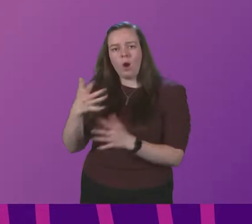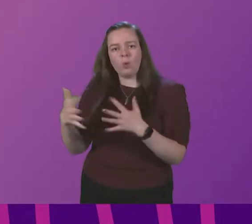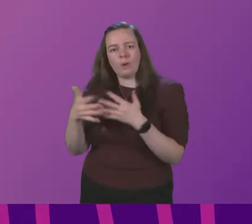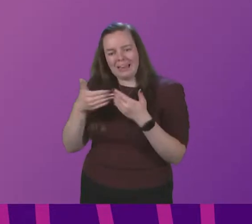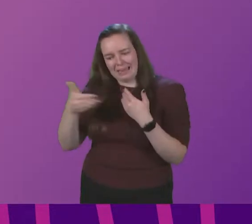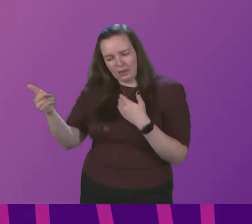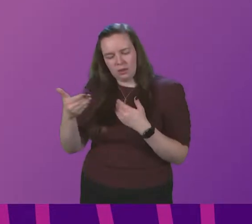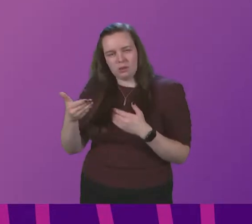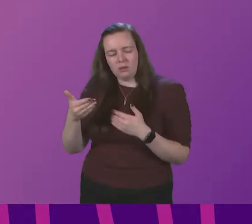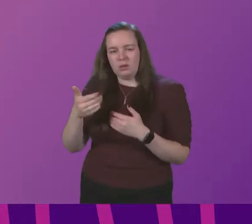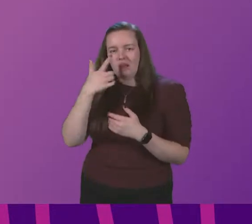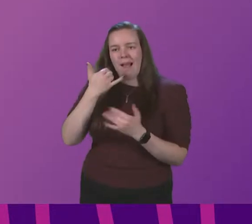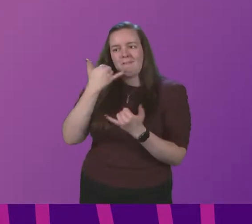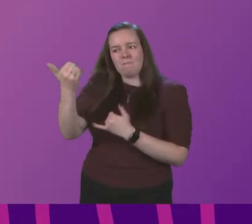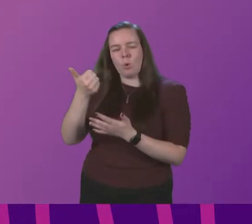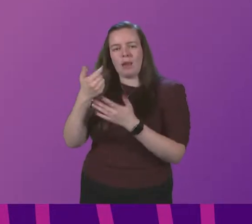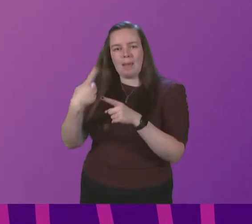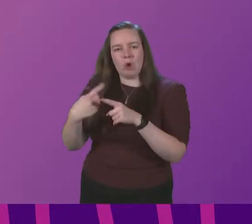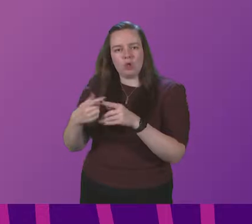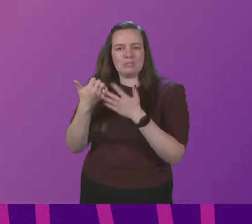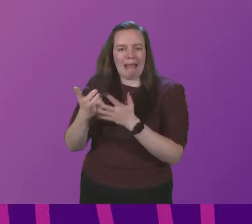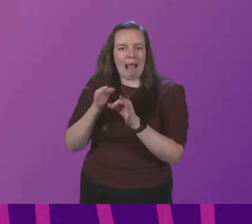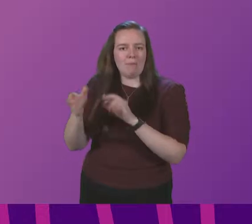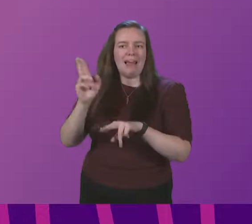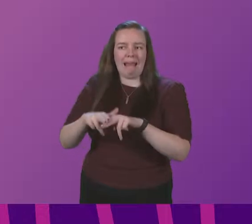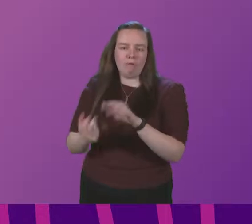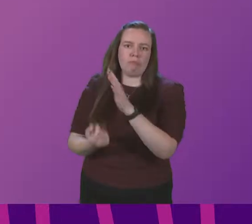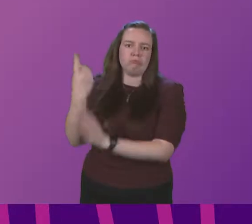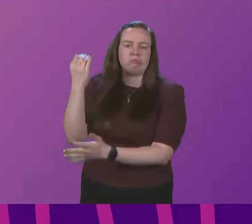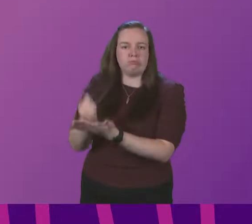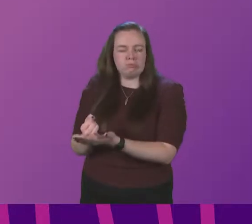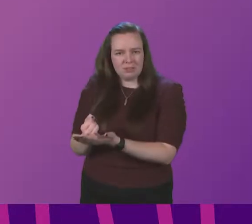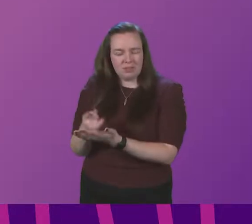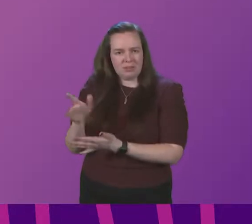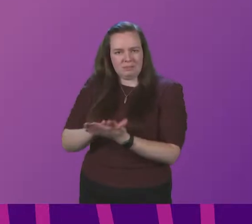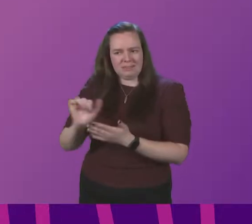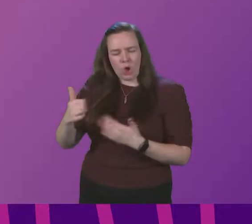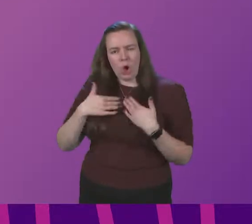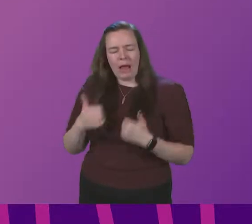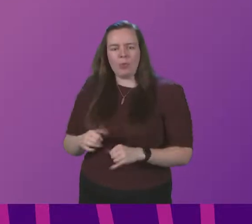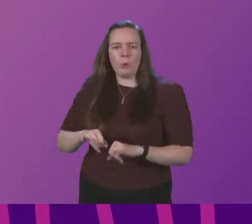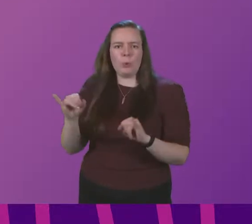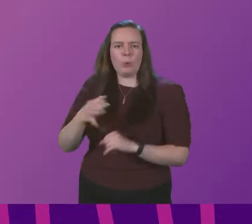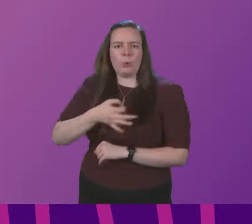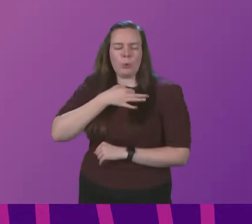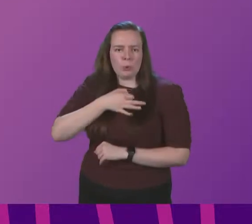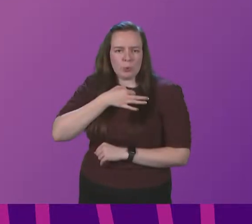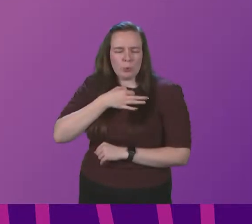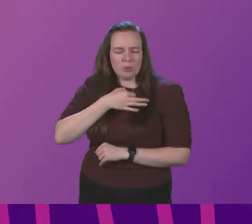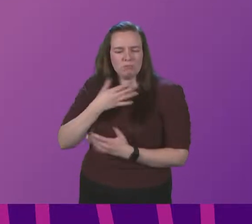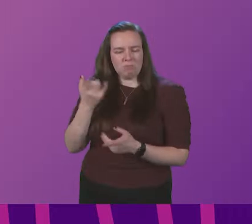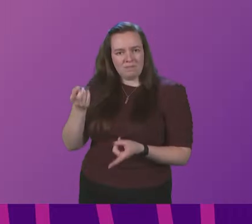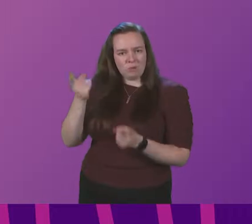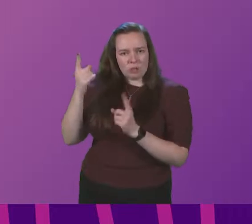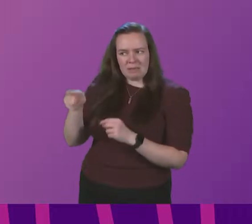and to phone an emergency helpline if anything should go wrong. This puts her health at considerable risk. What can the